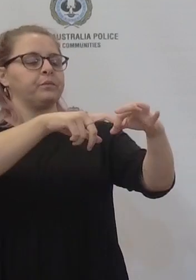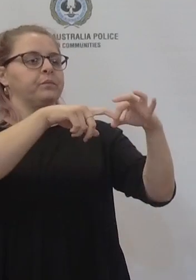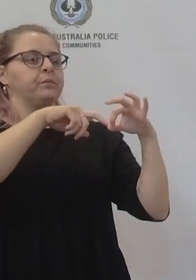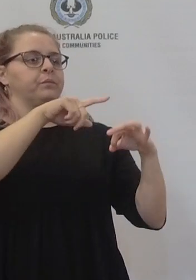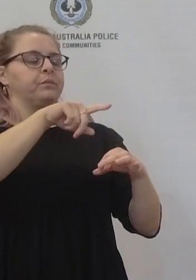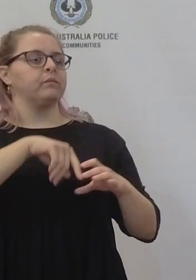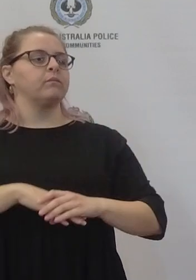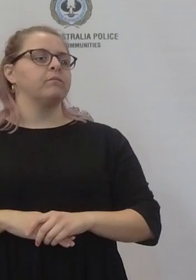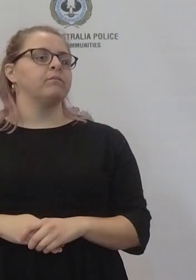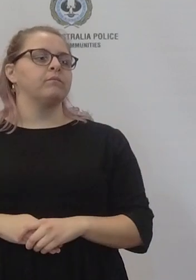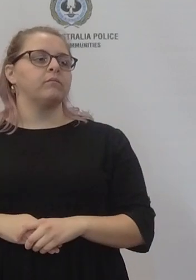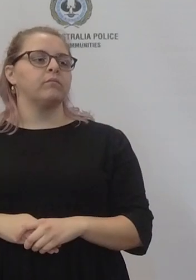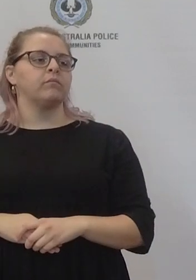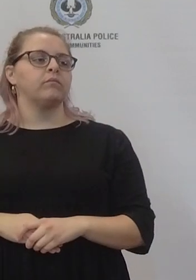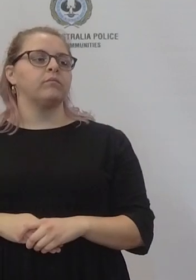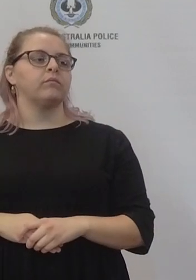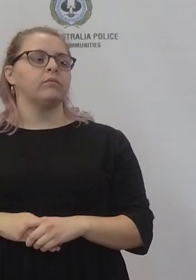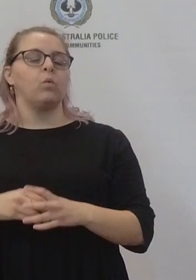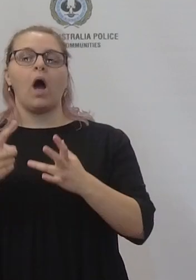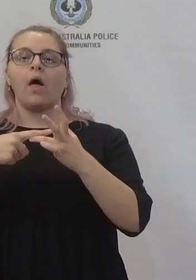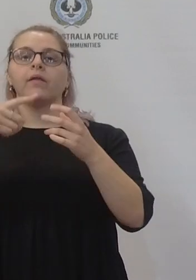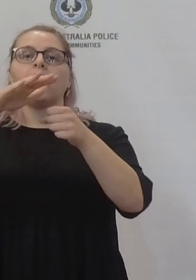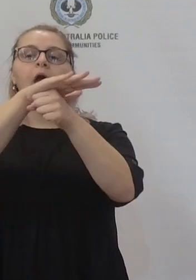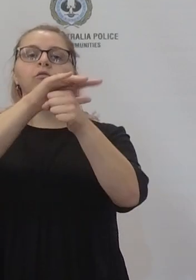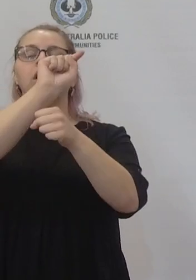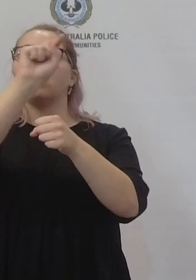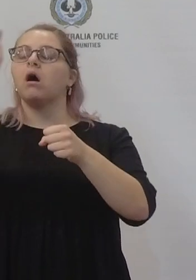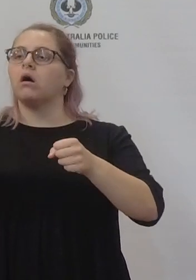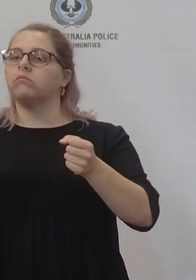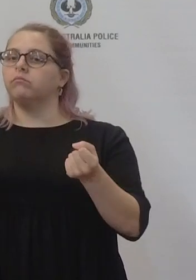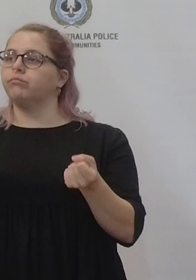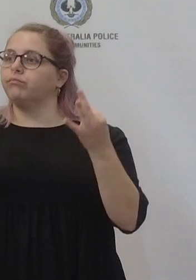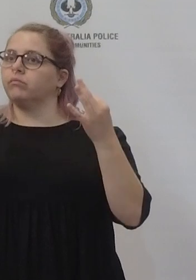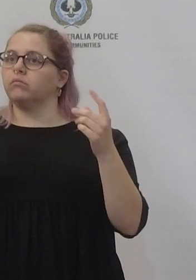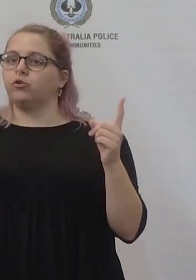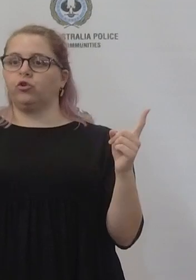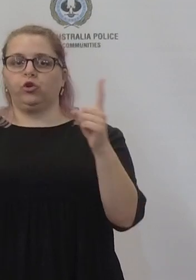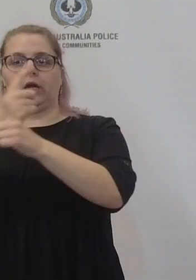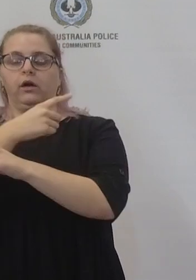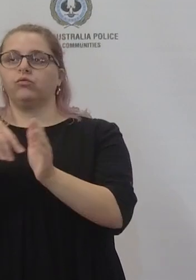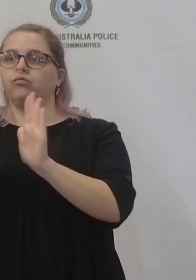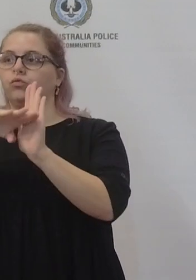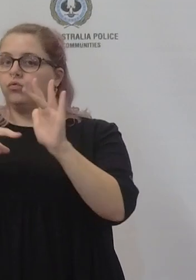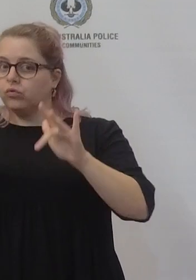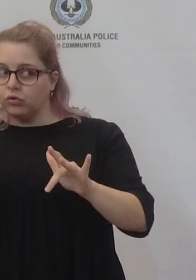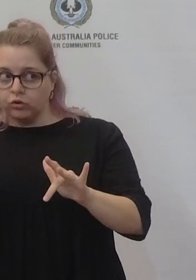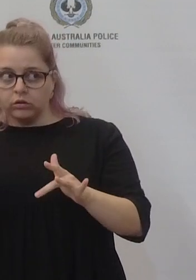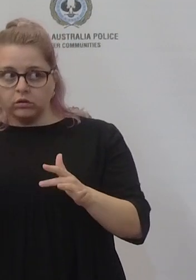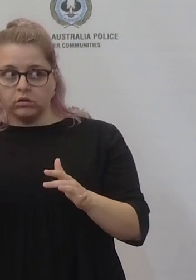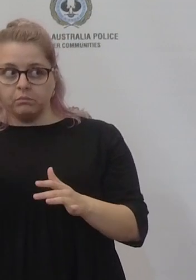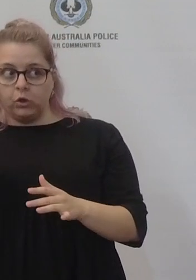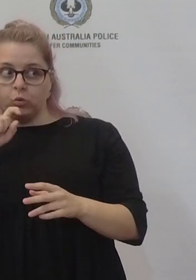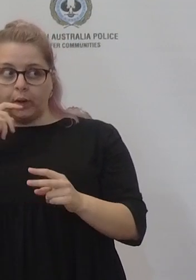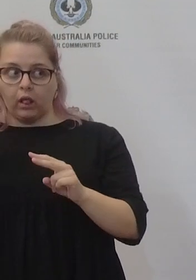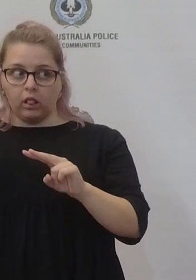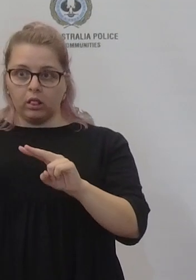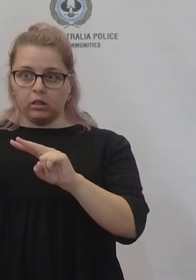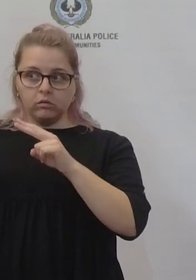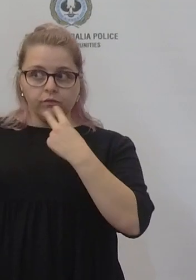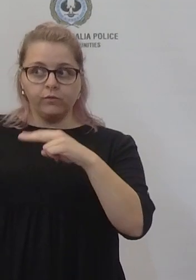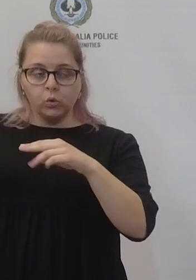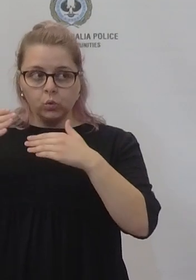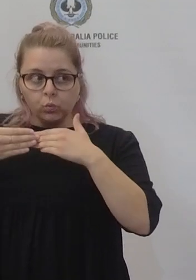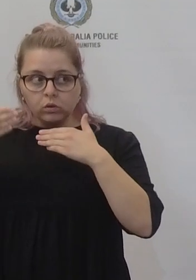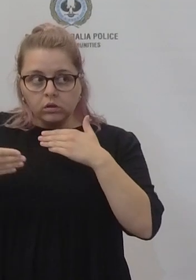are having their direction revoked at this point in time. Are you reviewing them with the view to revoking them before the